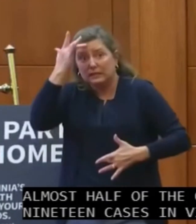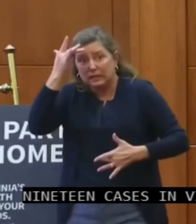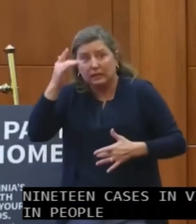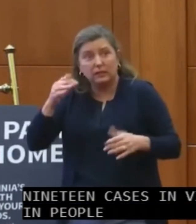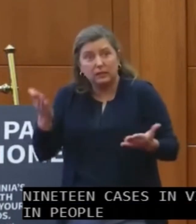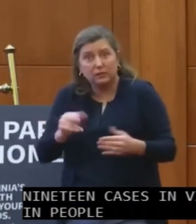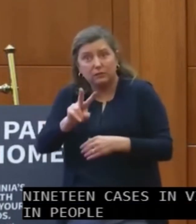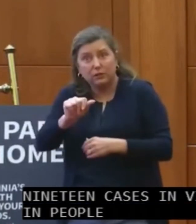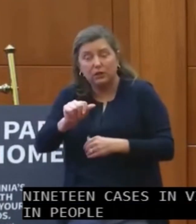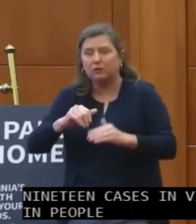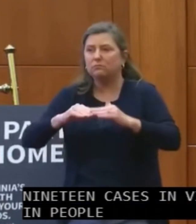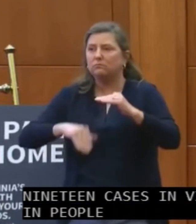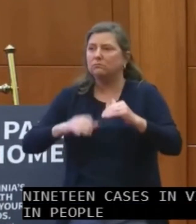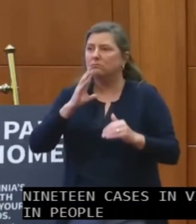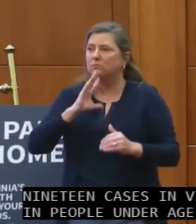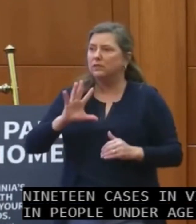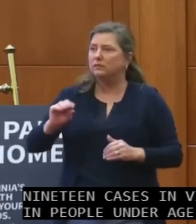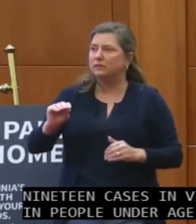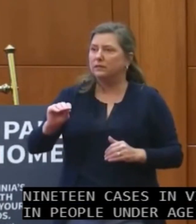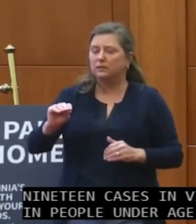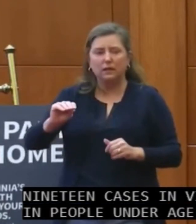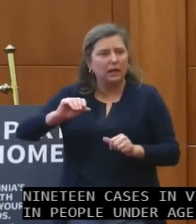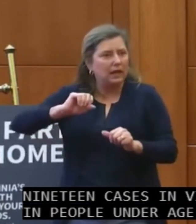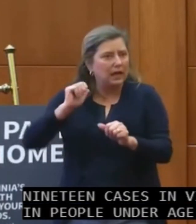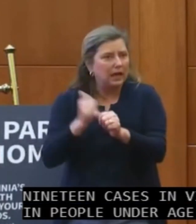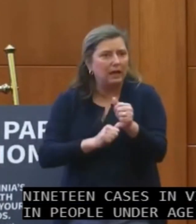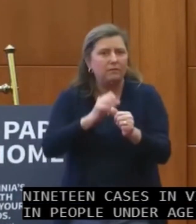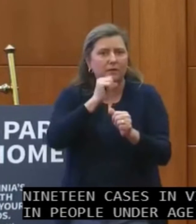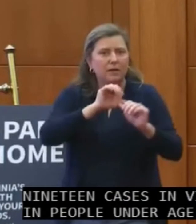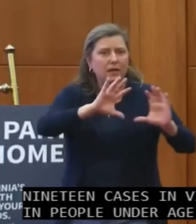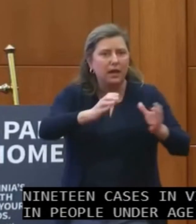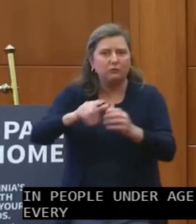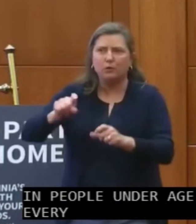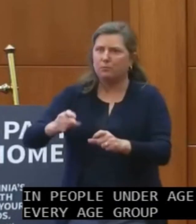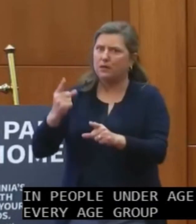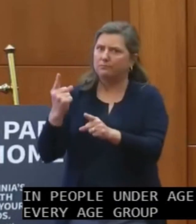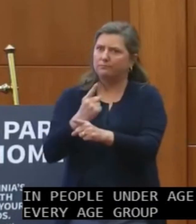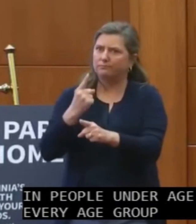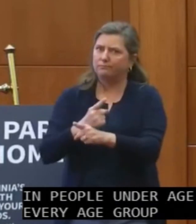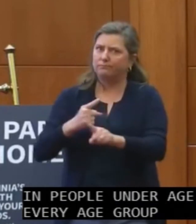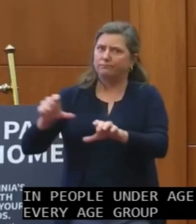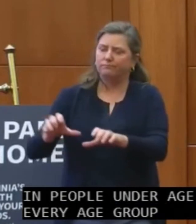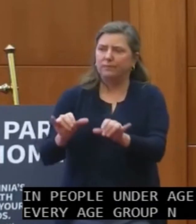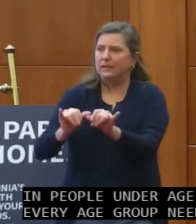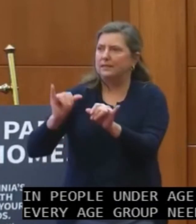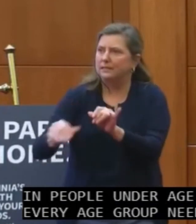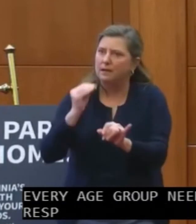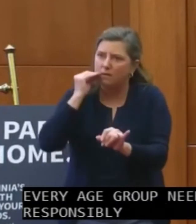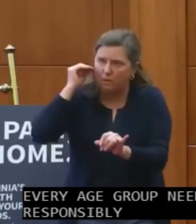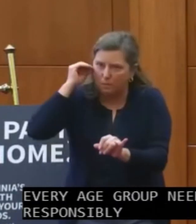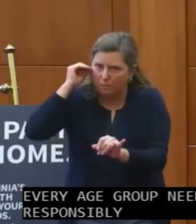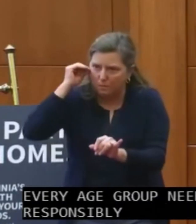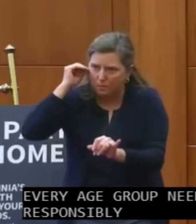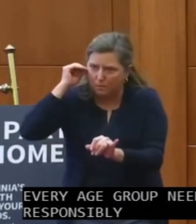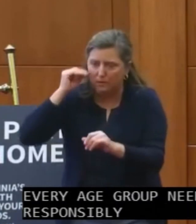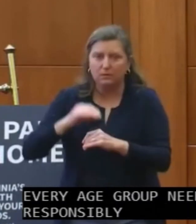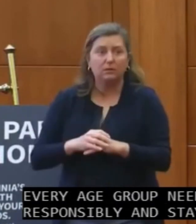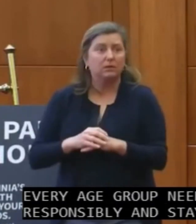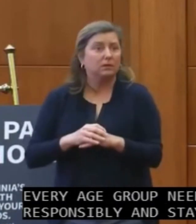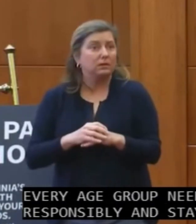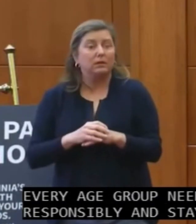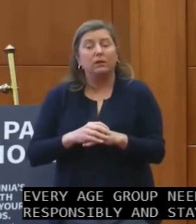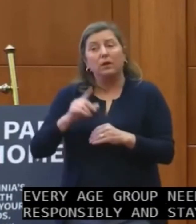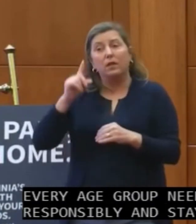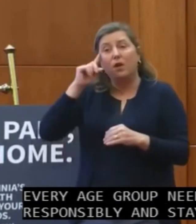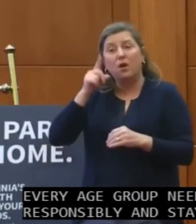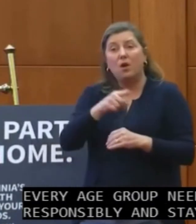Every age group needs to act responsibly and stay home. No age group